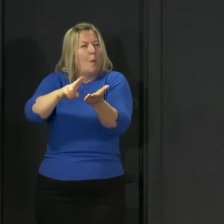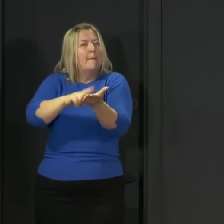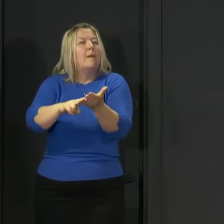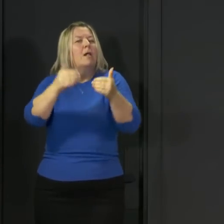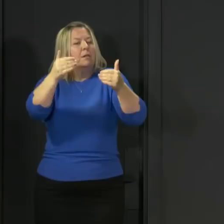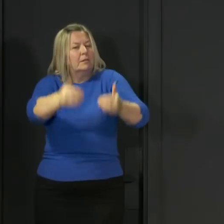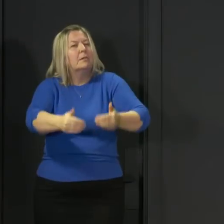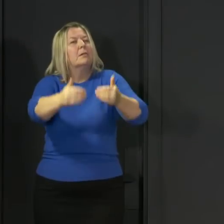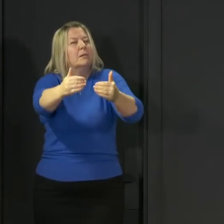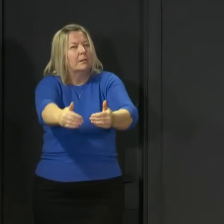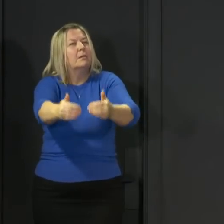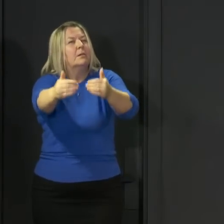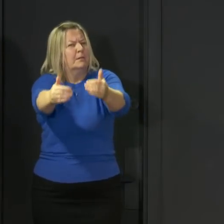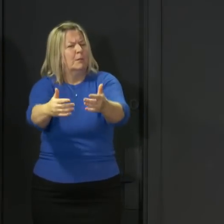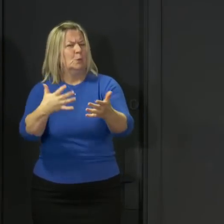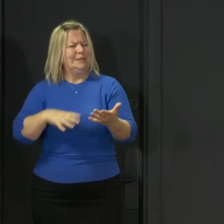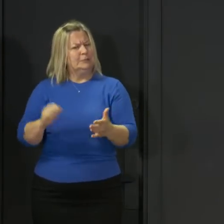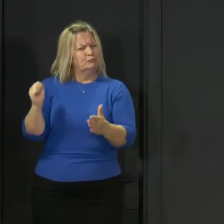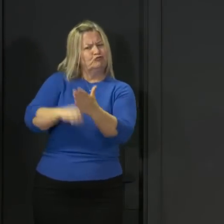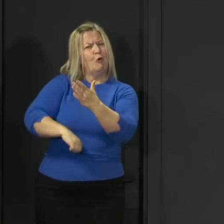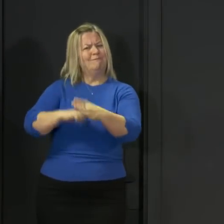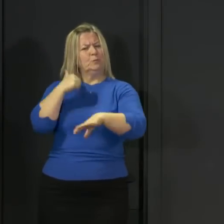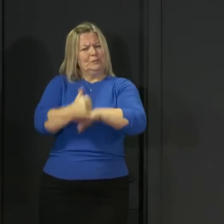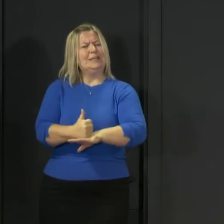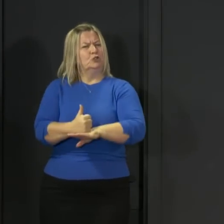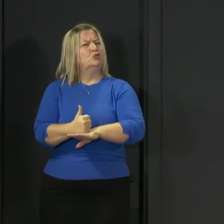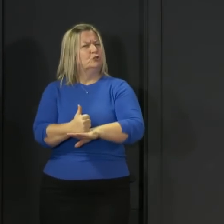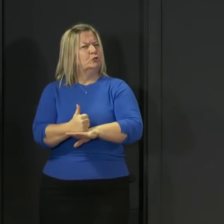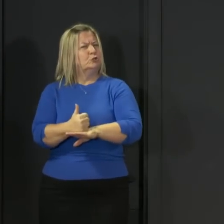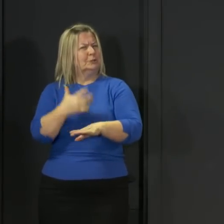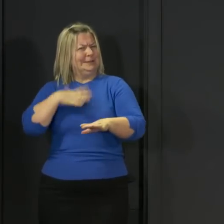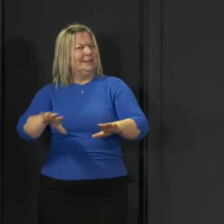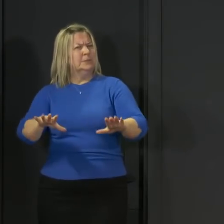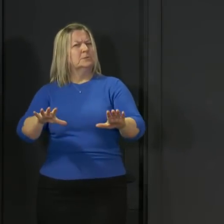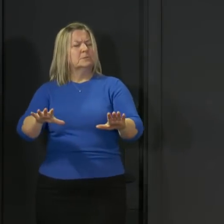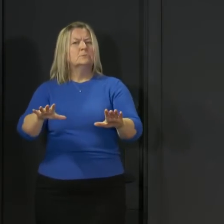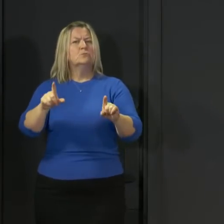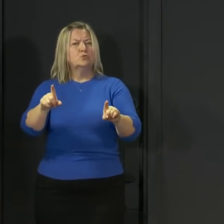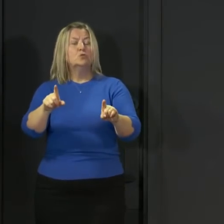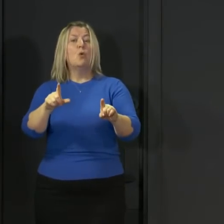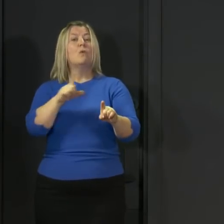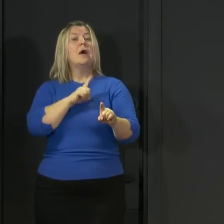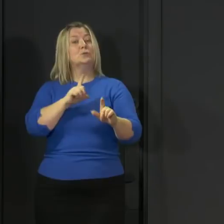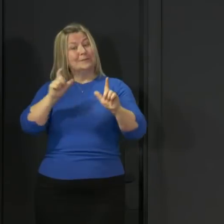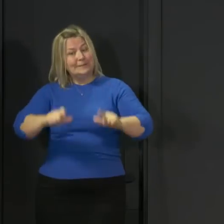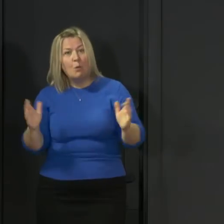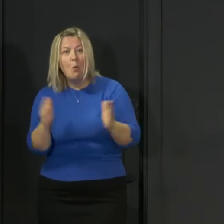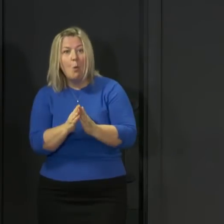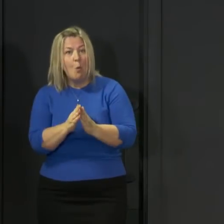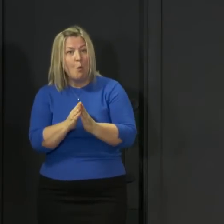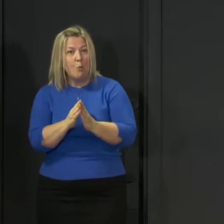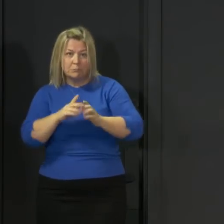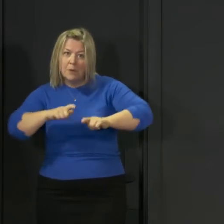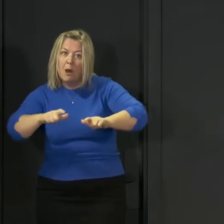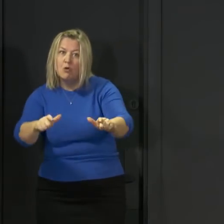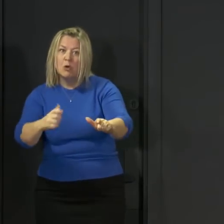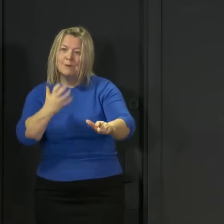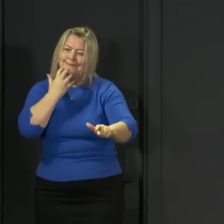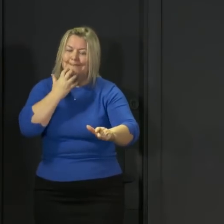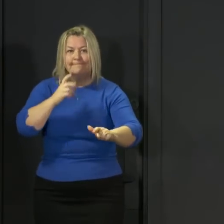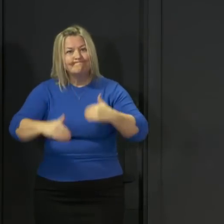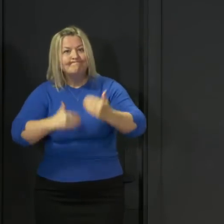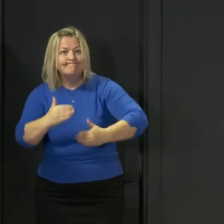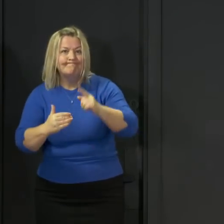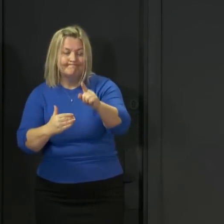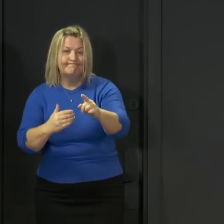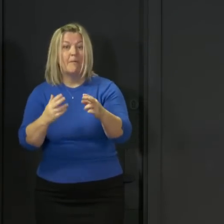beneath us is as solid as possible. And that's why, between now and then, sticking with the lockdown restrictions a bit longer to suppress